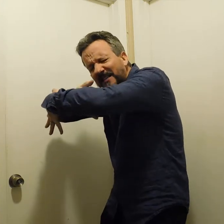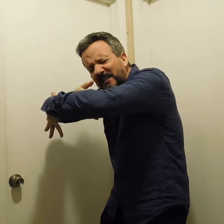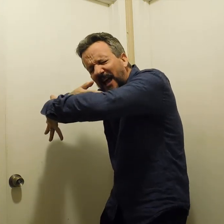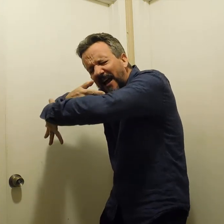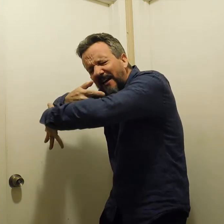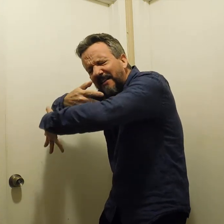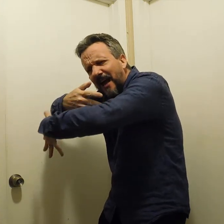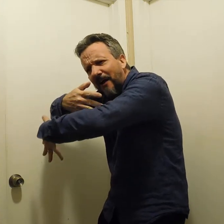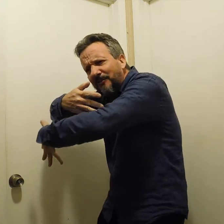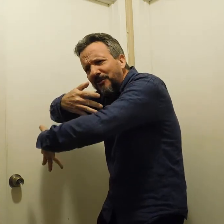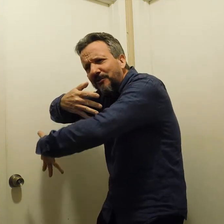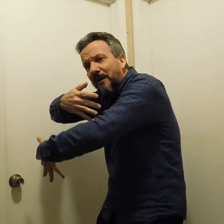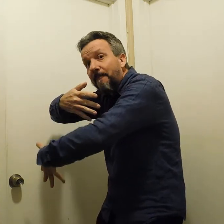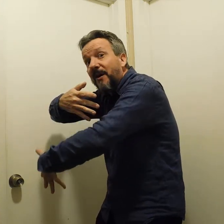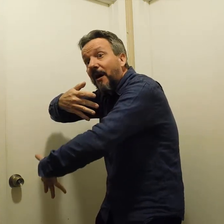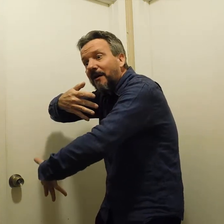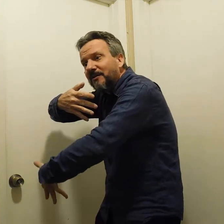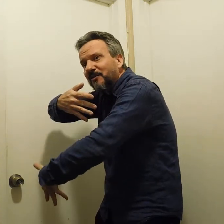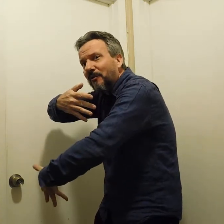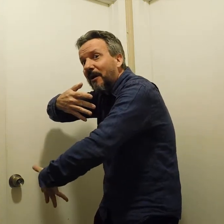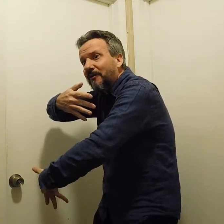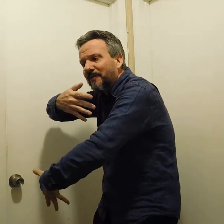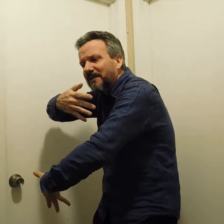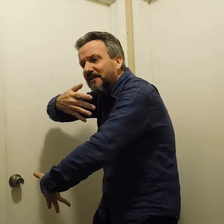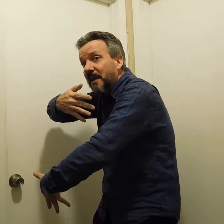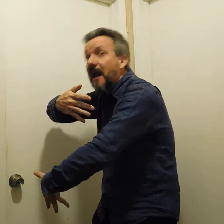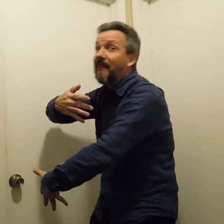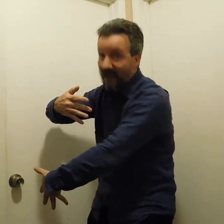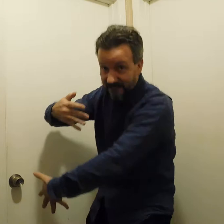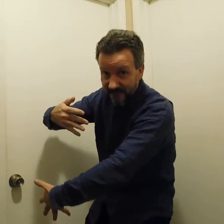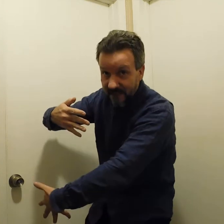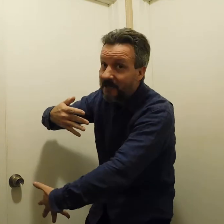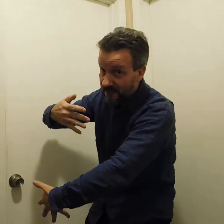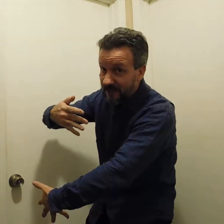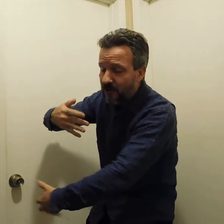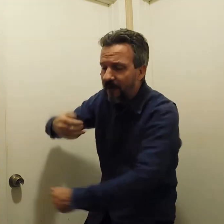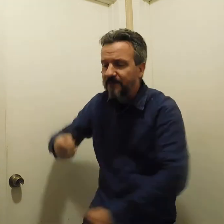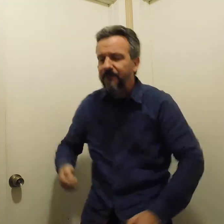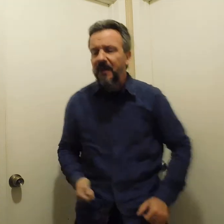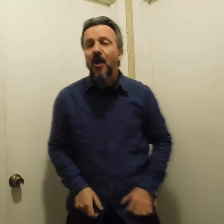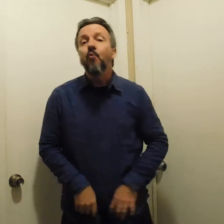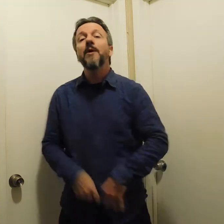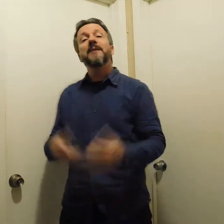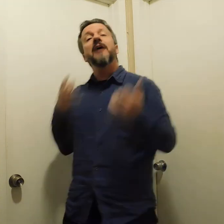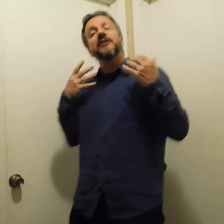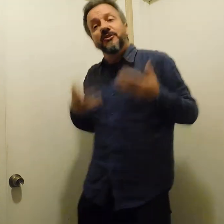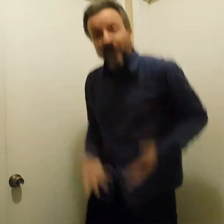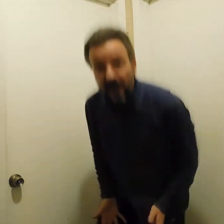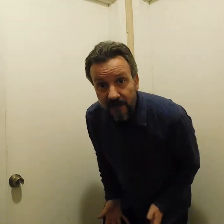sliding down to their buttocks or other places, that's sexual harassment. Whipping out your junk